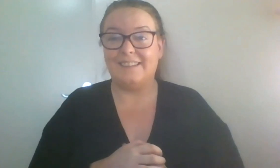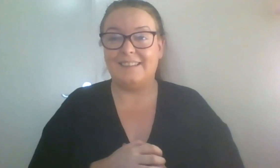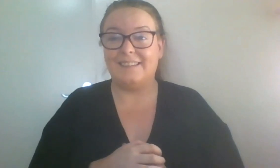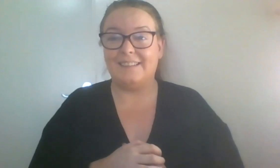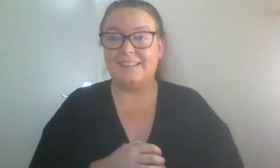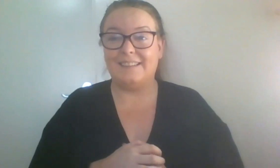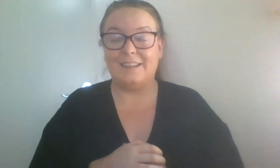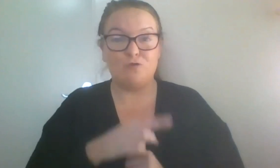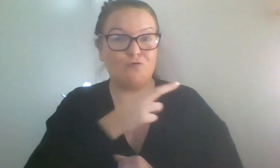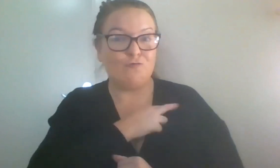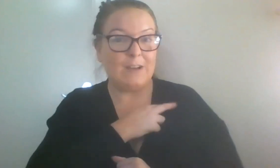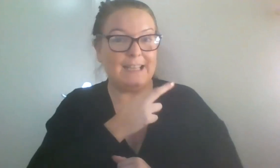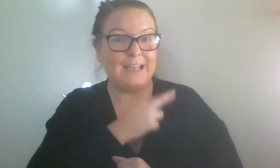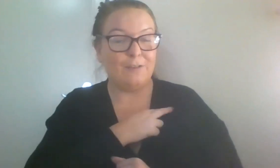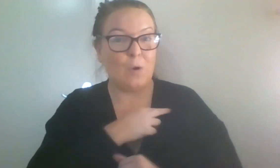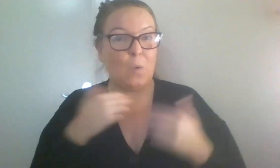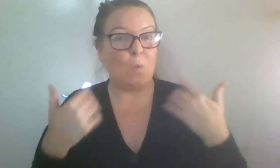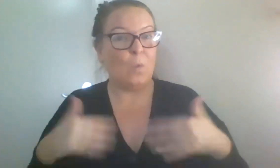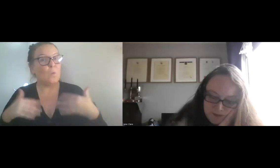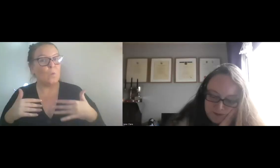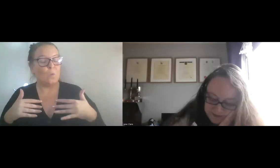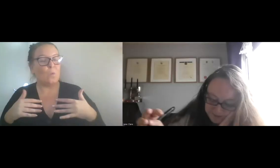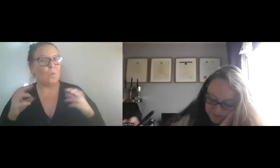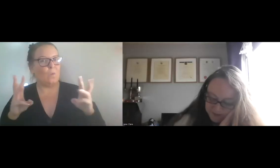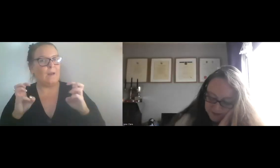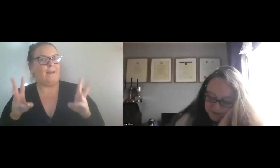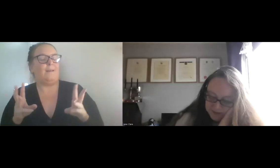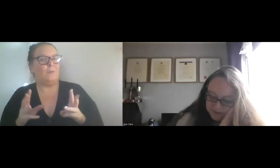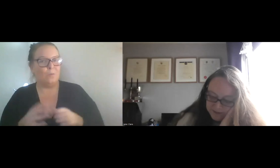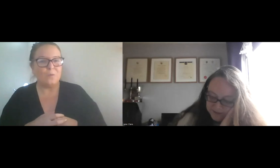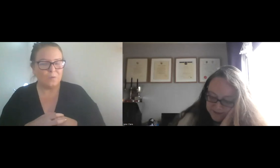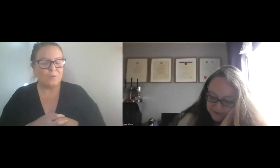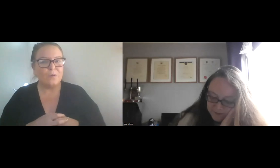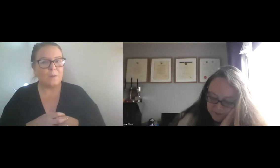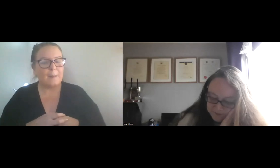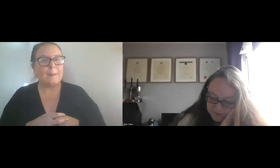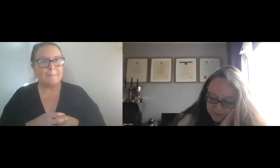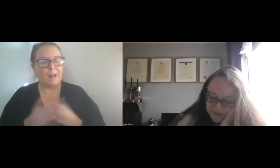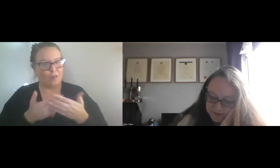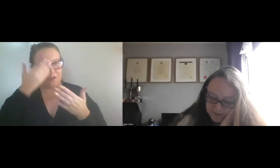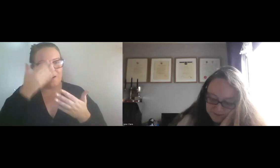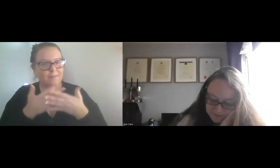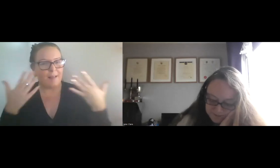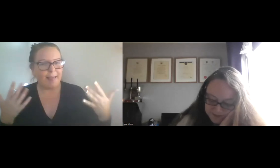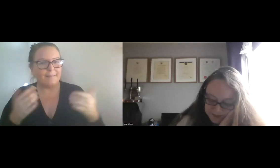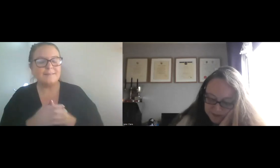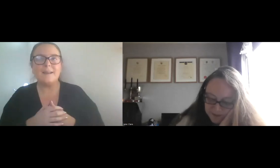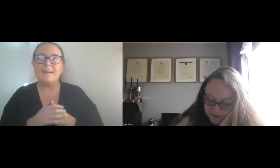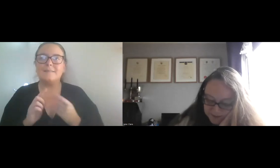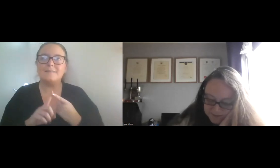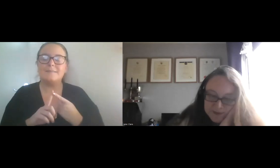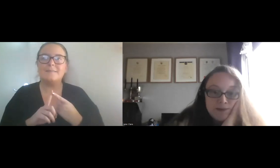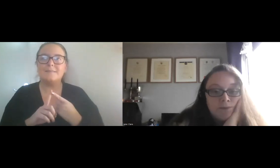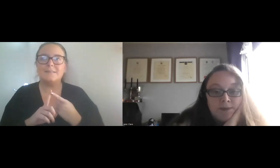That was really, really insightful. And, you know, and I'm just really to